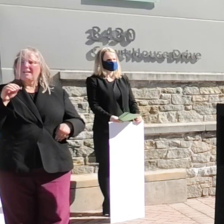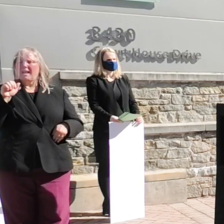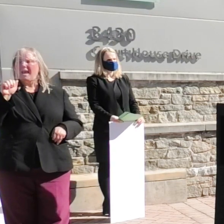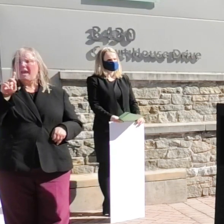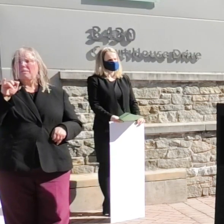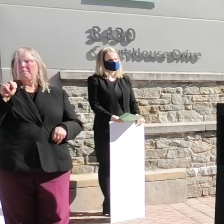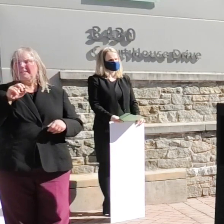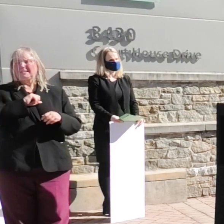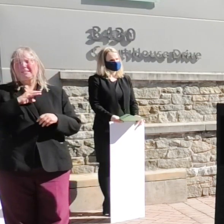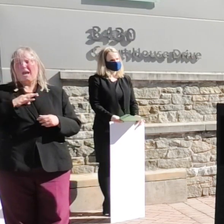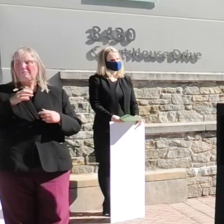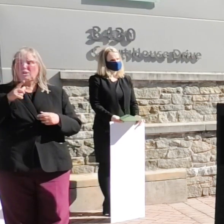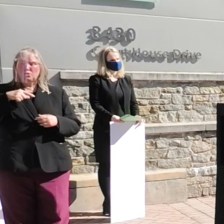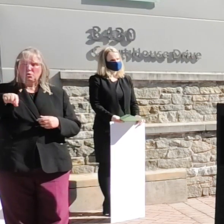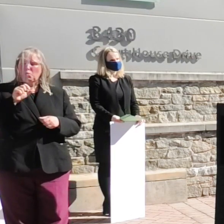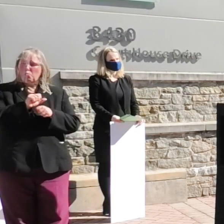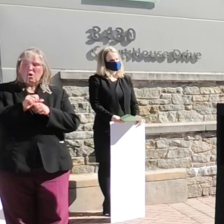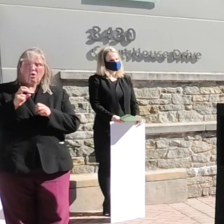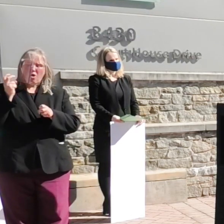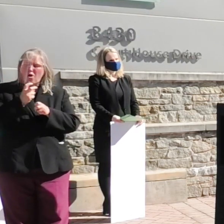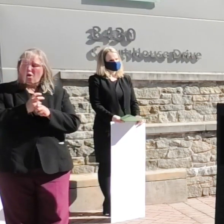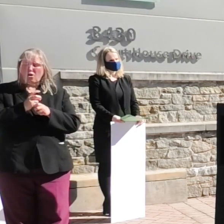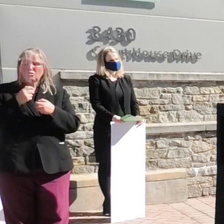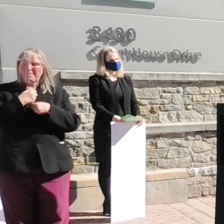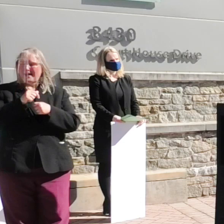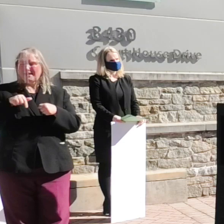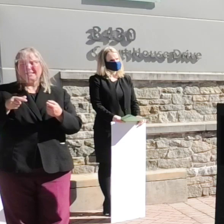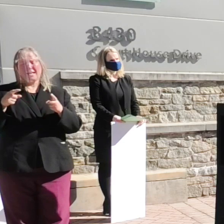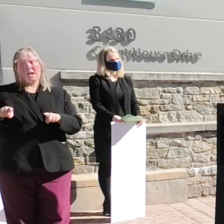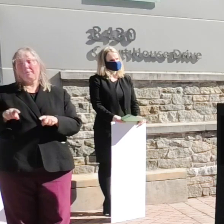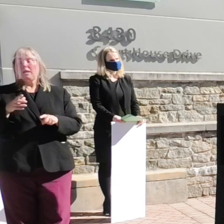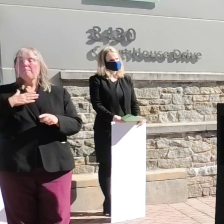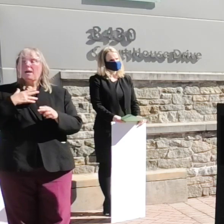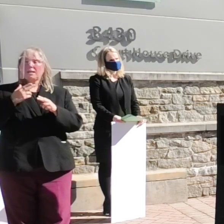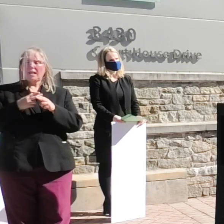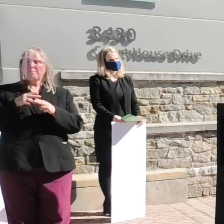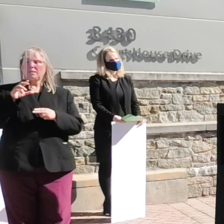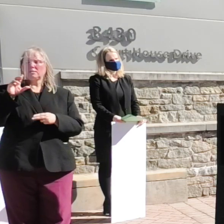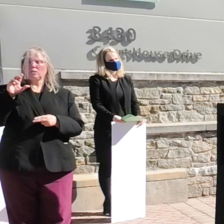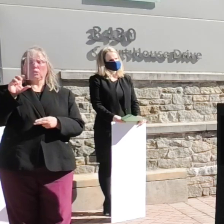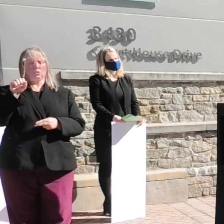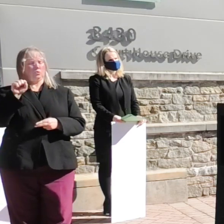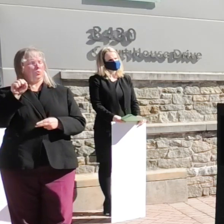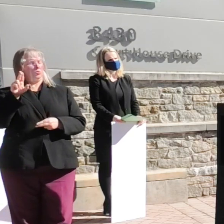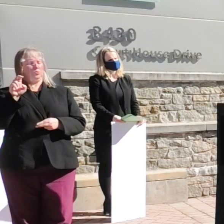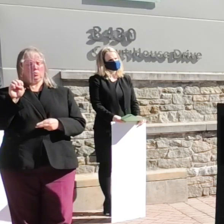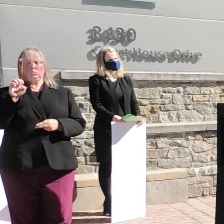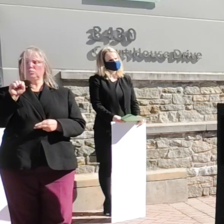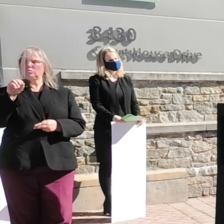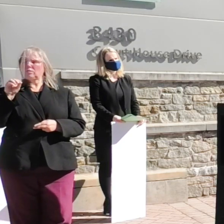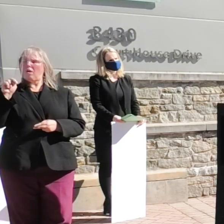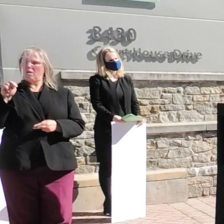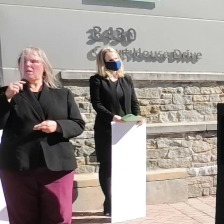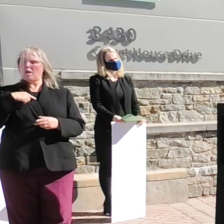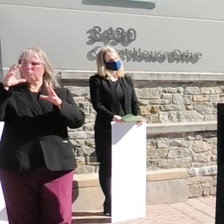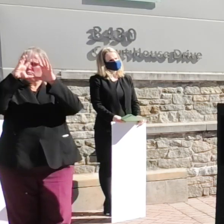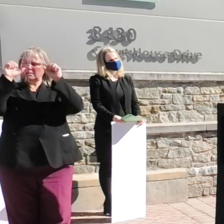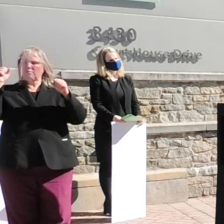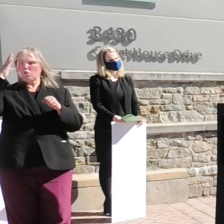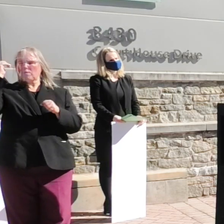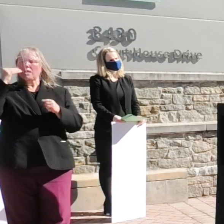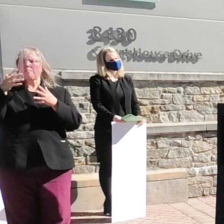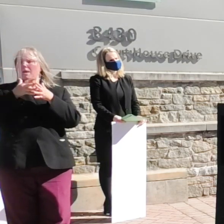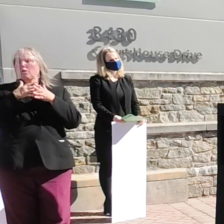staff who worked so hard to make this happen my name is Sue Song I'm a president of a Korean American Senior